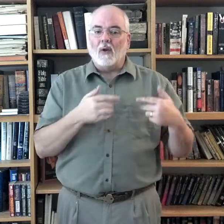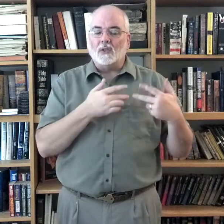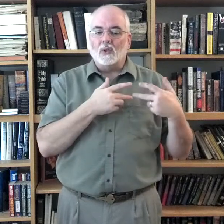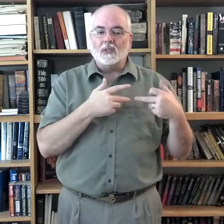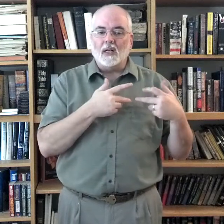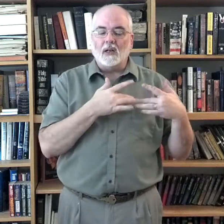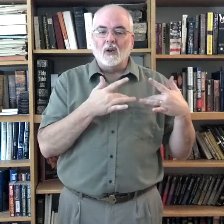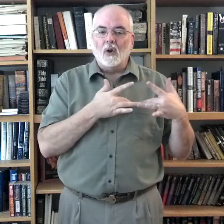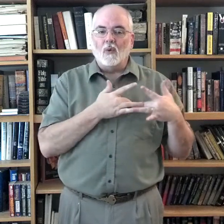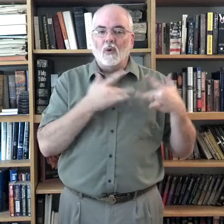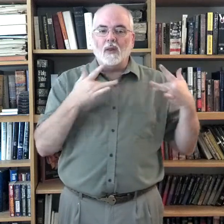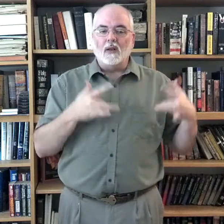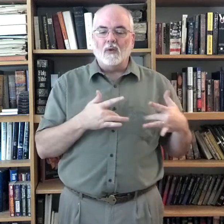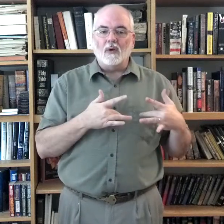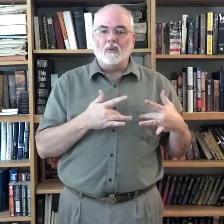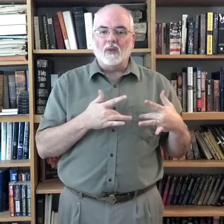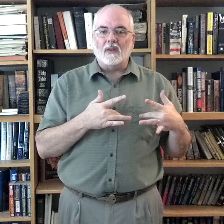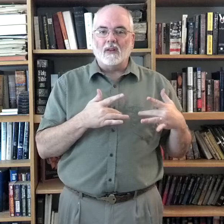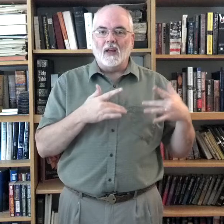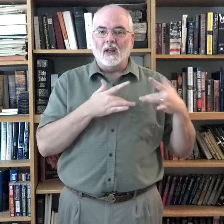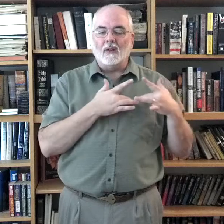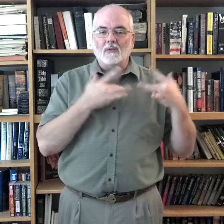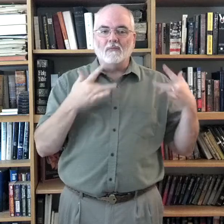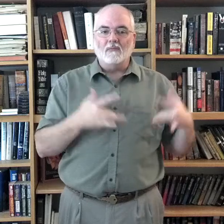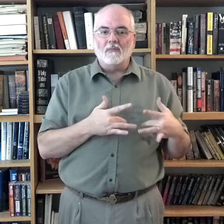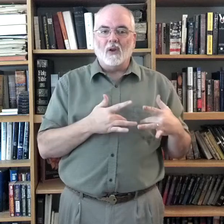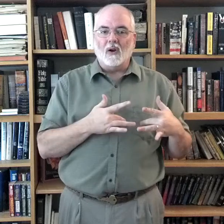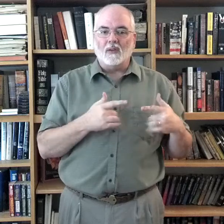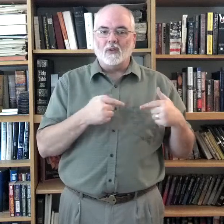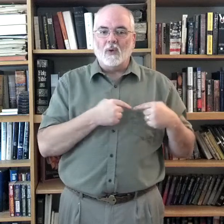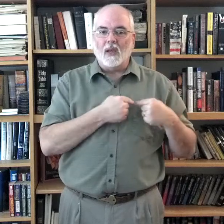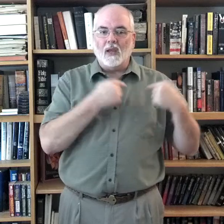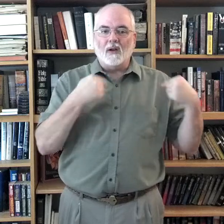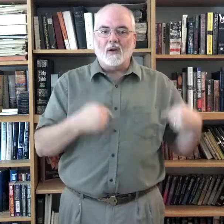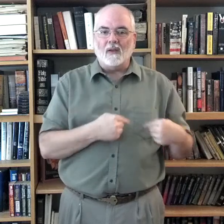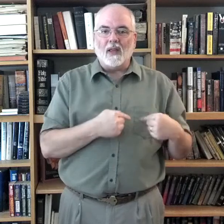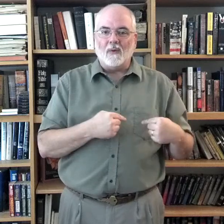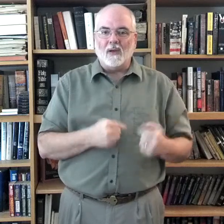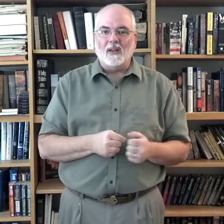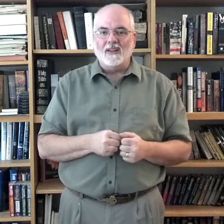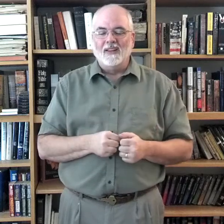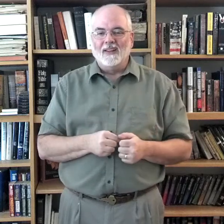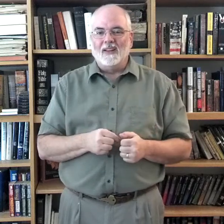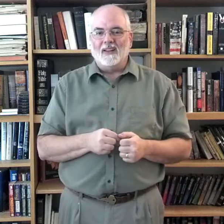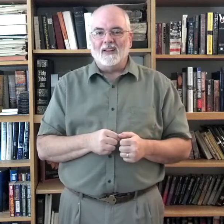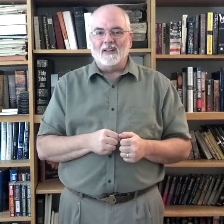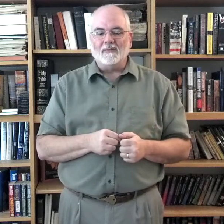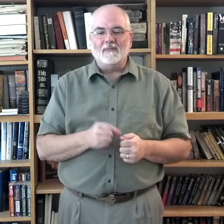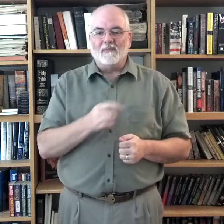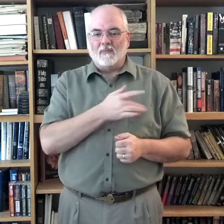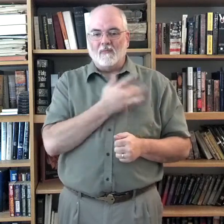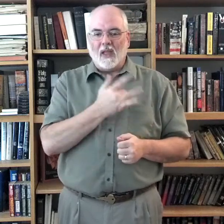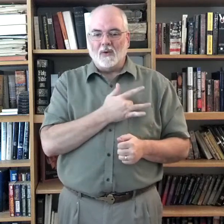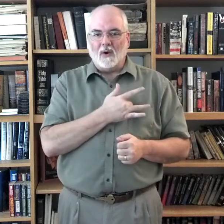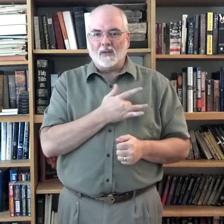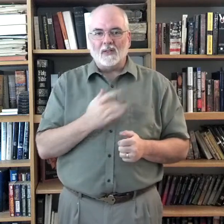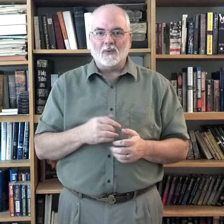also seen it where they do it with a heart this way and a heart that way. I do heart this way.